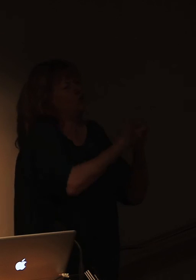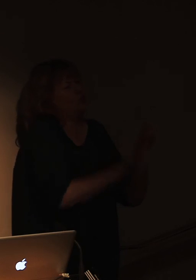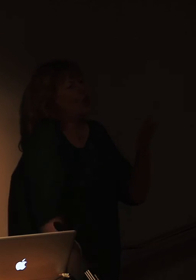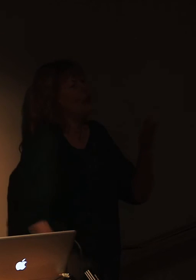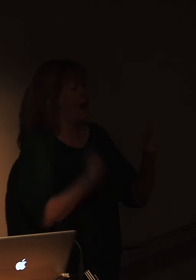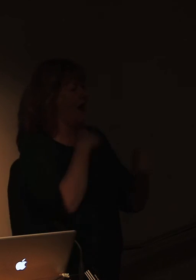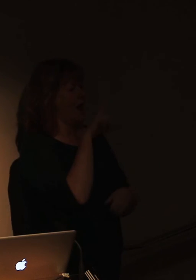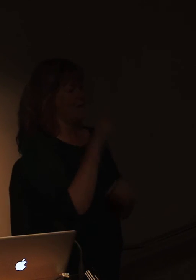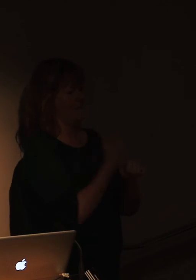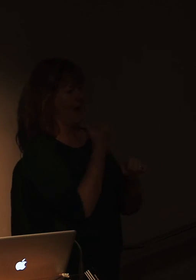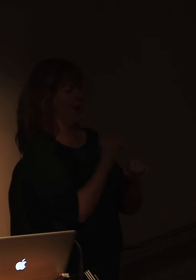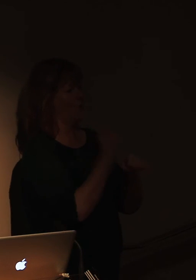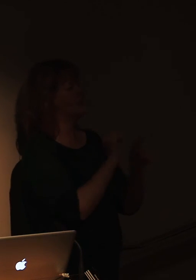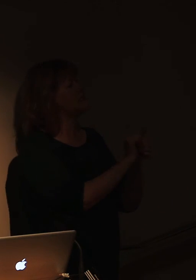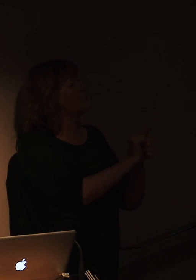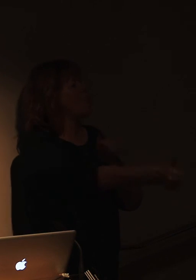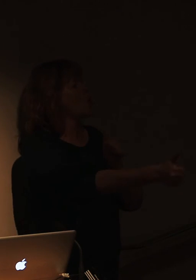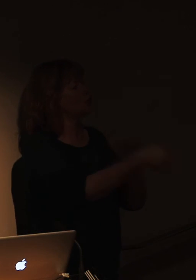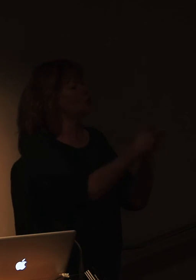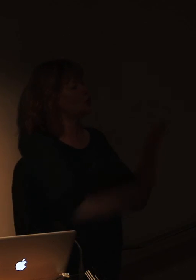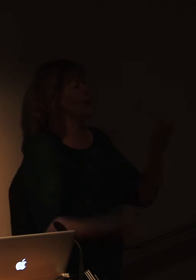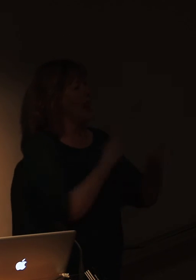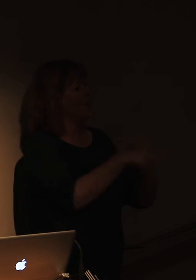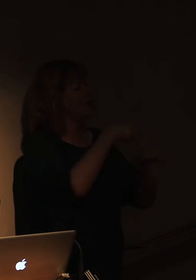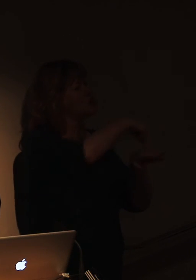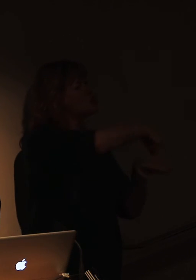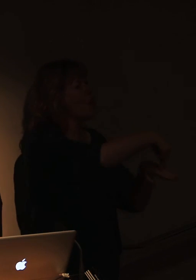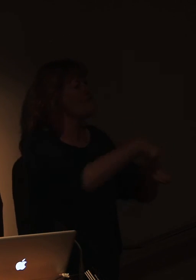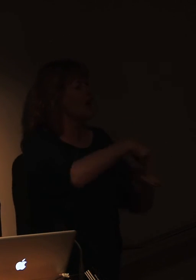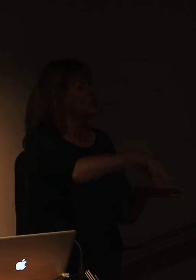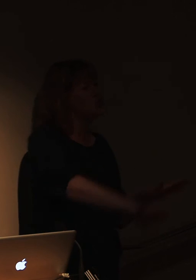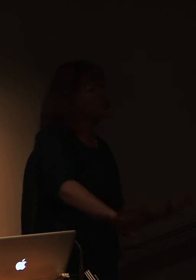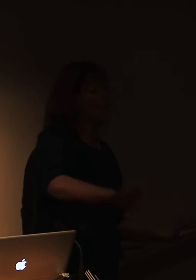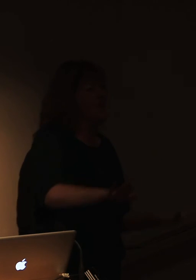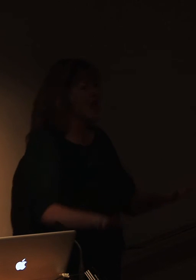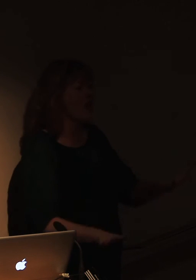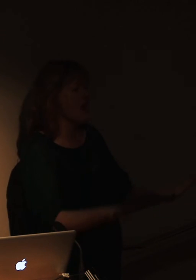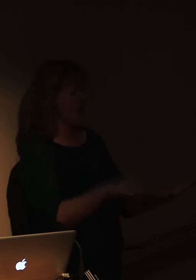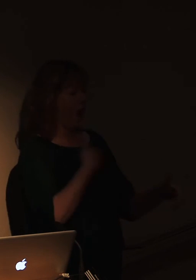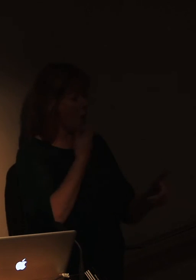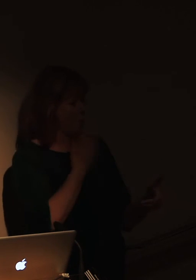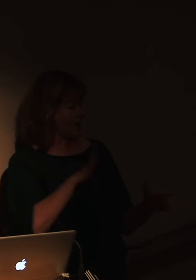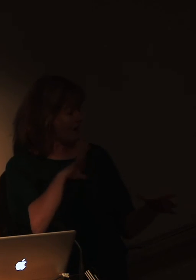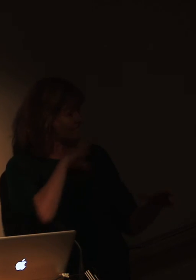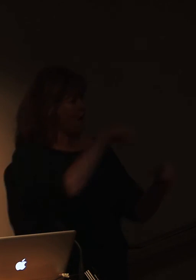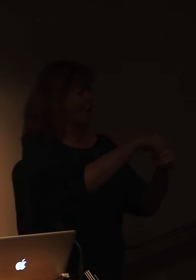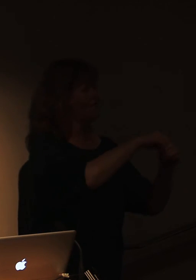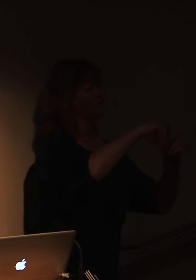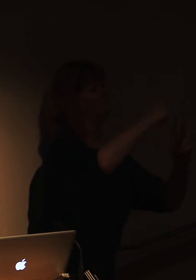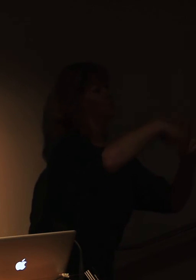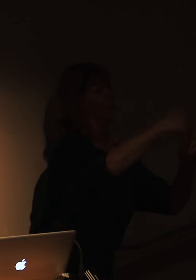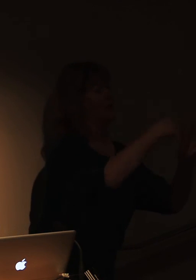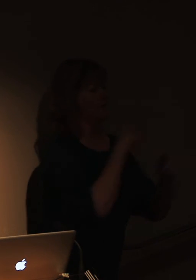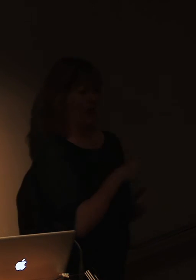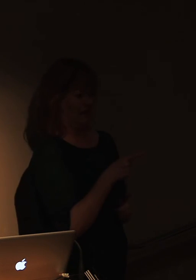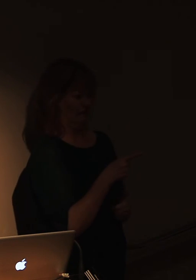TV3 was in fact a sports story on surfing. Now, even though I wanted to get into film, getting into film and television wasn't that